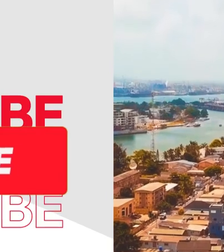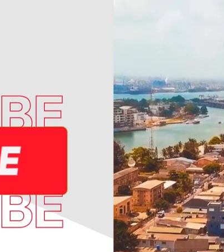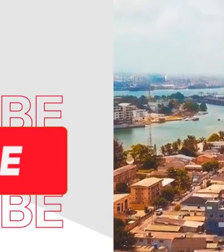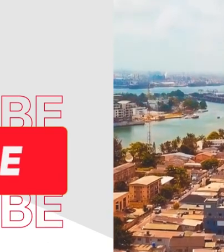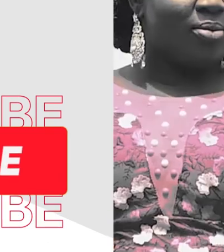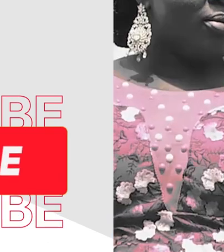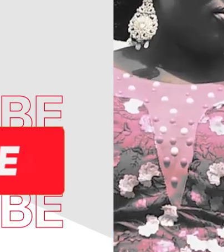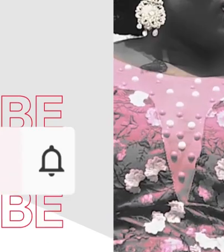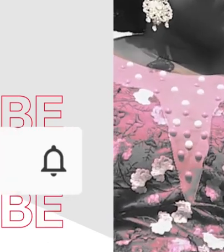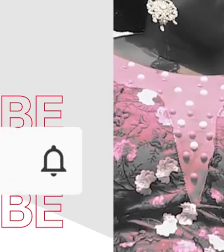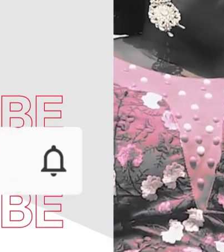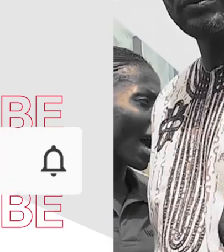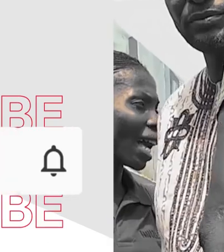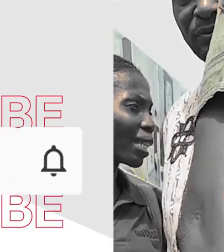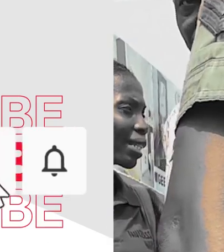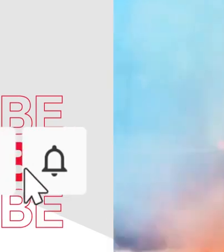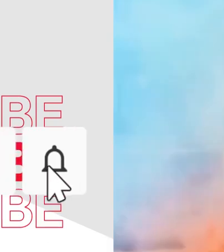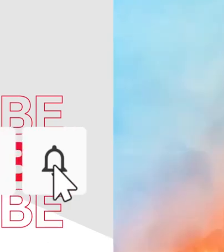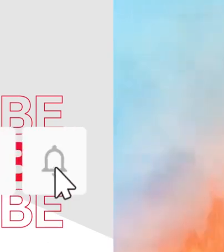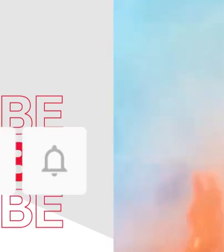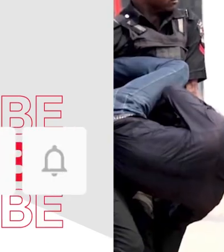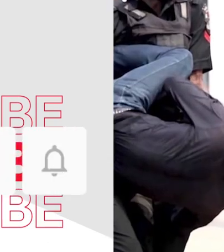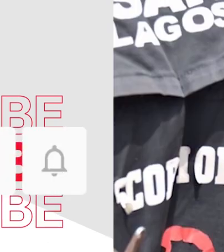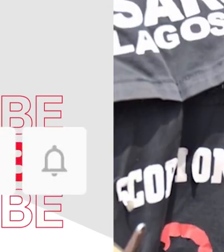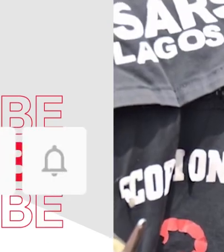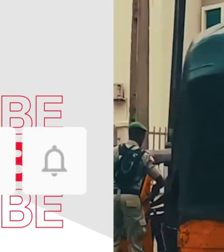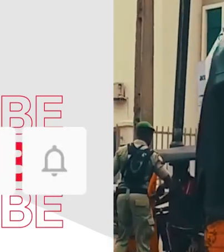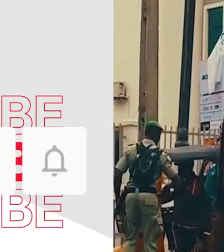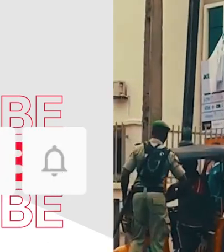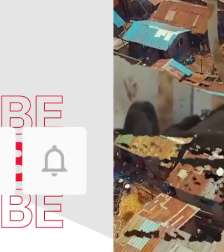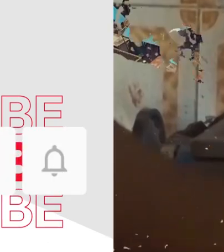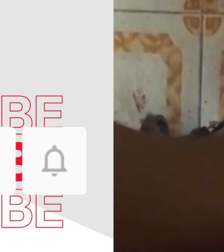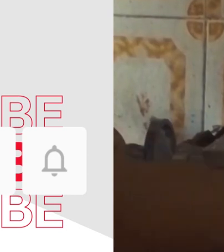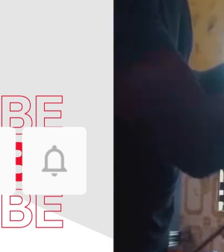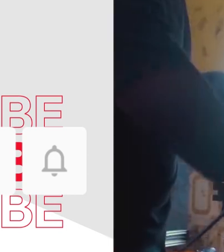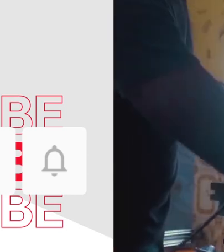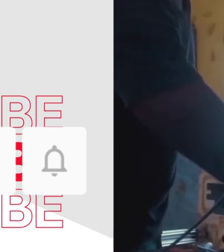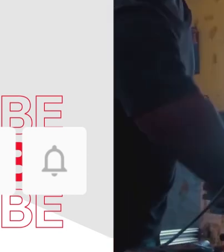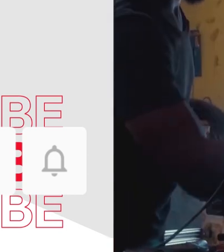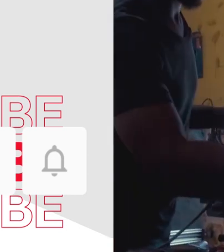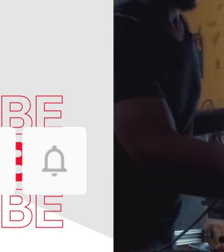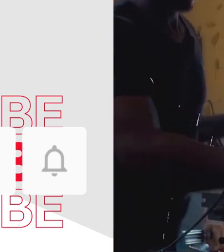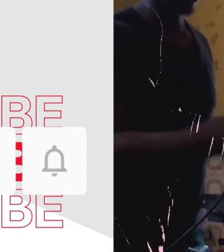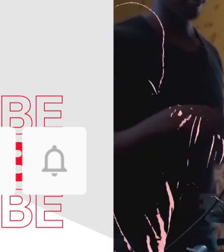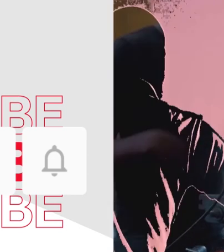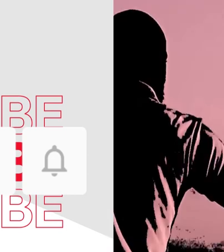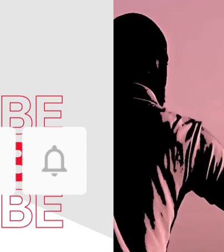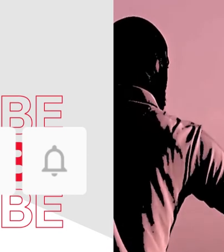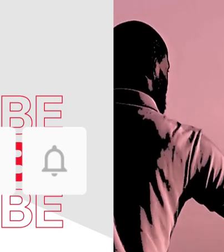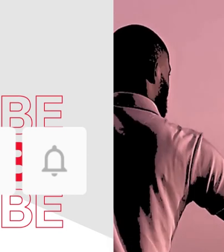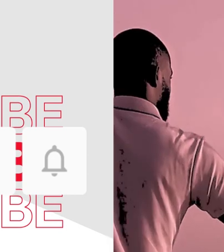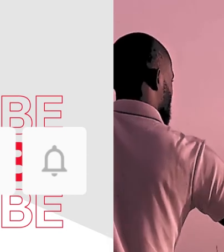do subscribe to our YouTube channel and don't forget to hit the notification button so you get notified about fresh news updates. states.